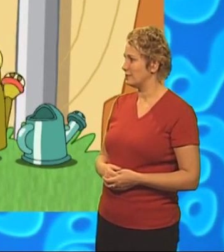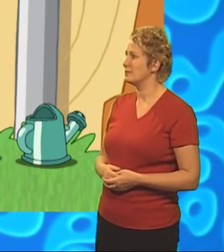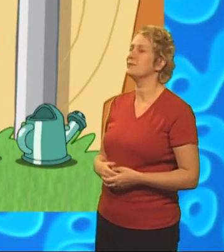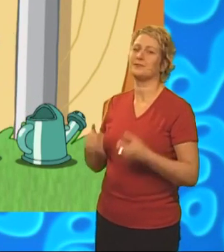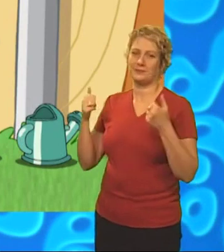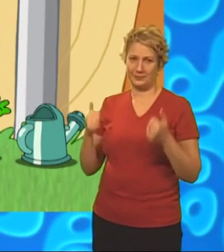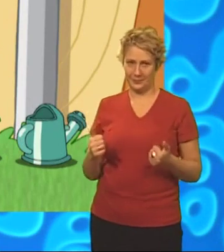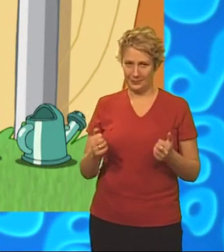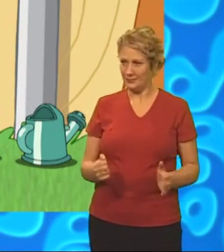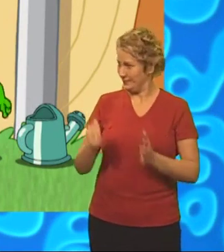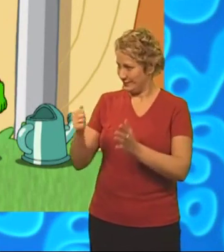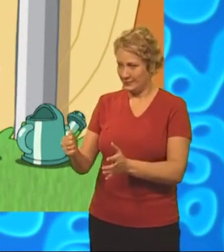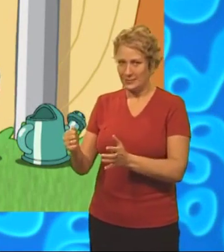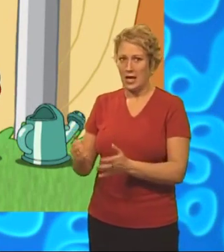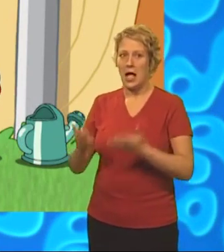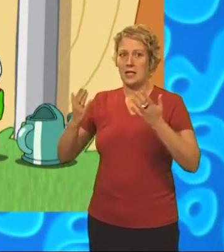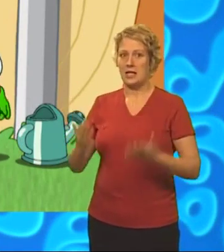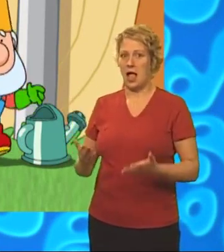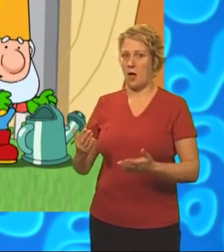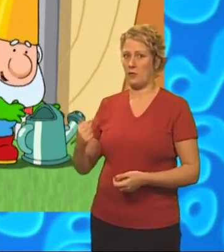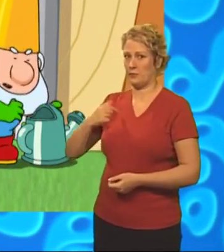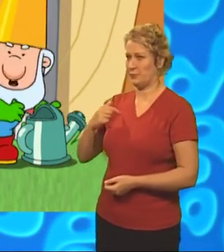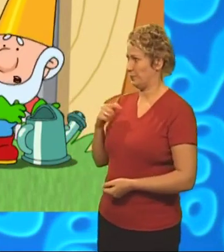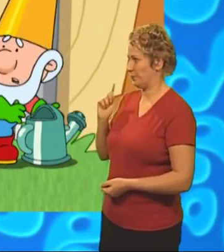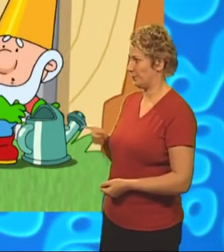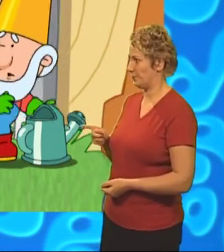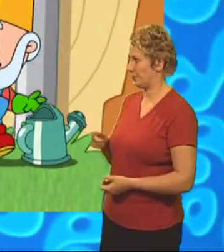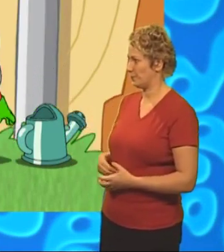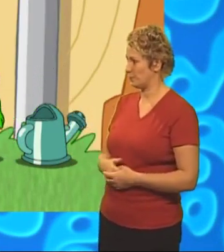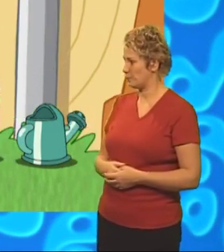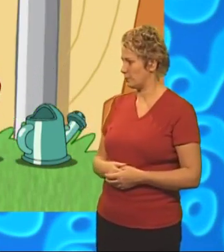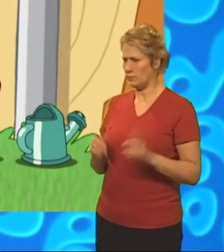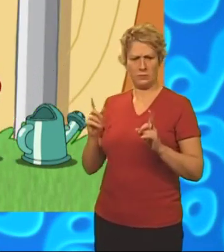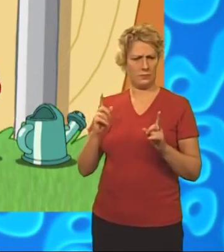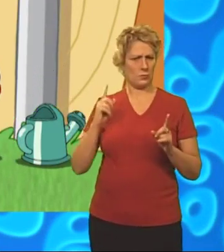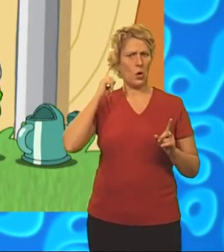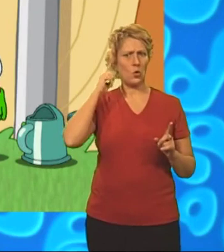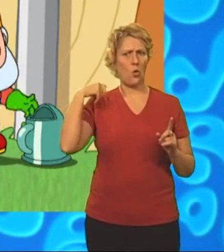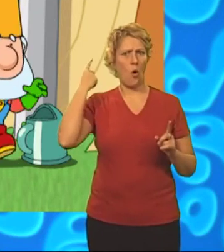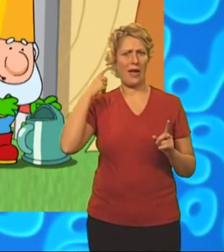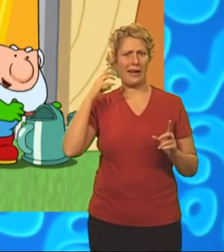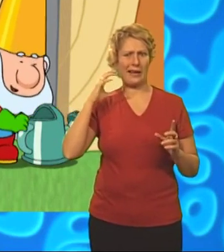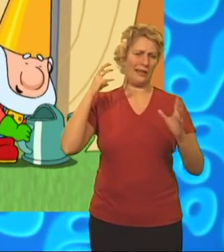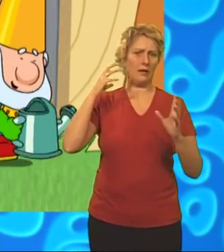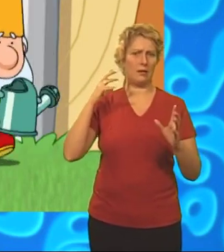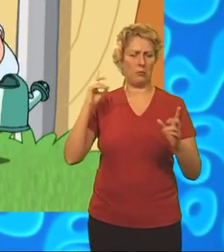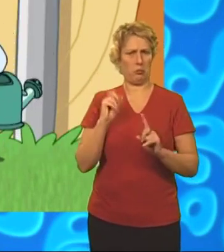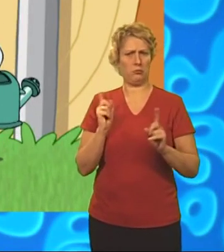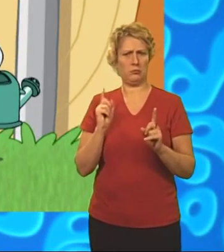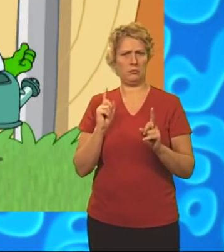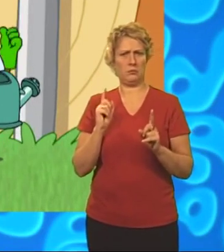There you go, Rosie. And now for this one. What was that noise? Oh, well.